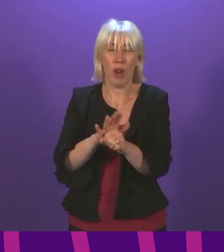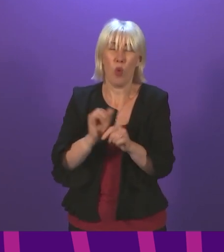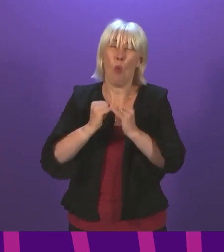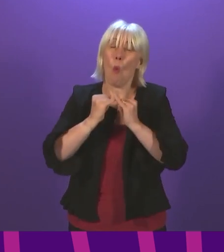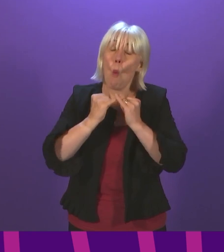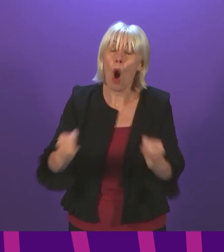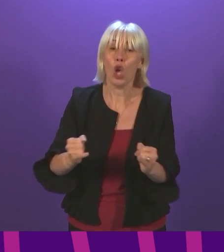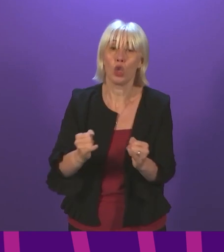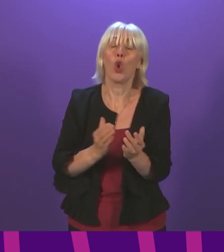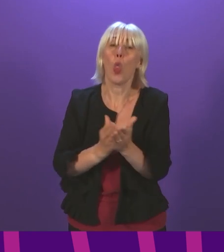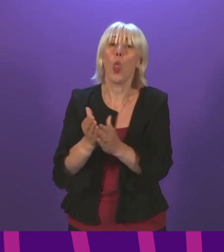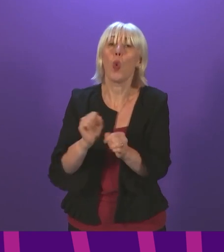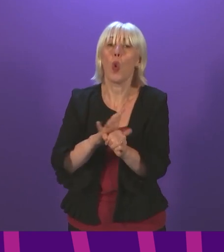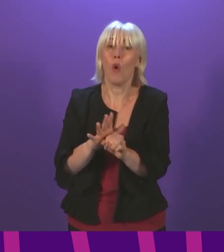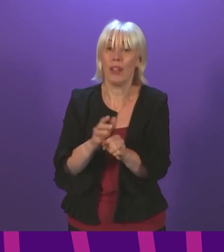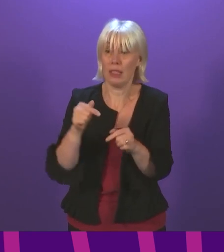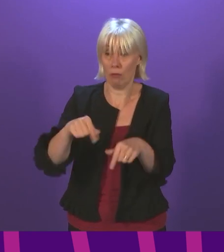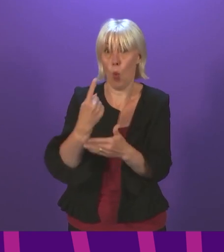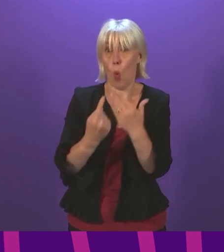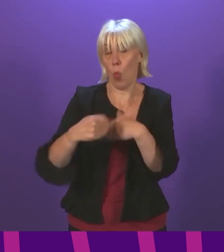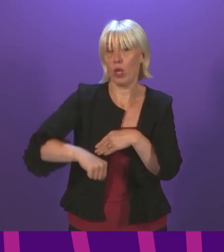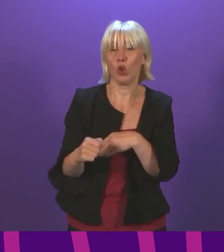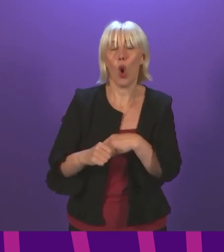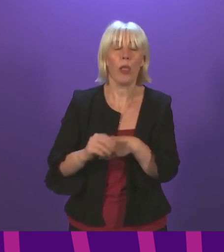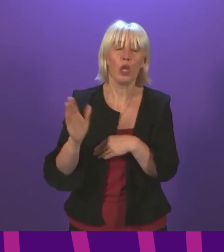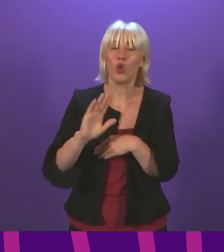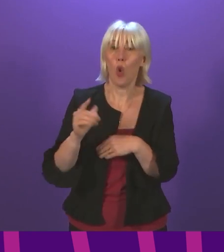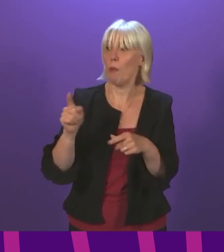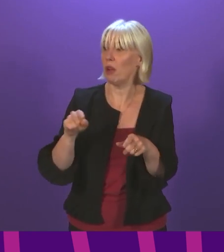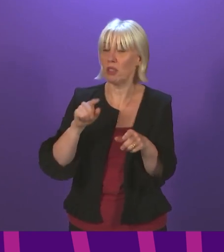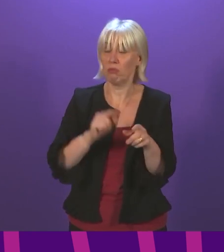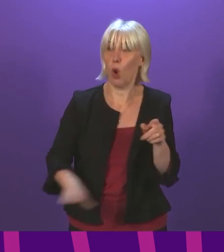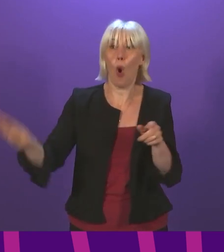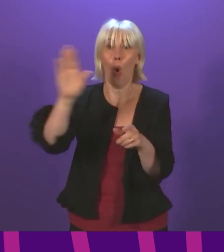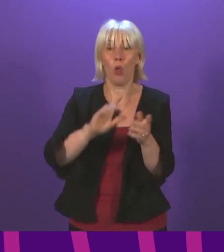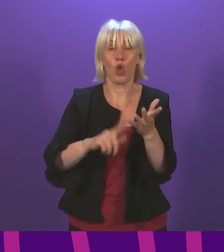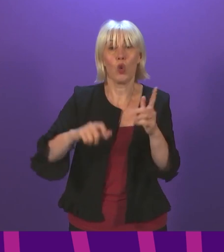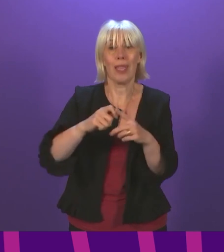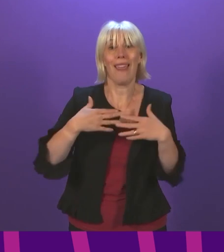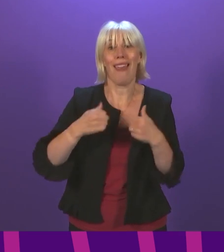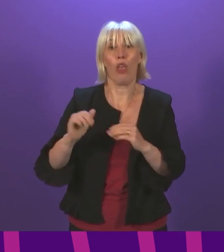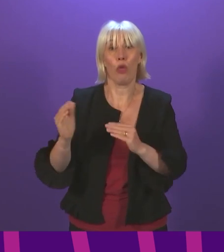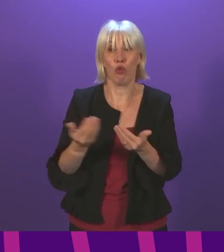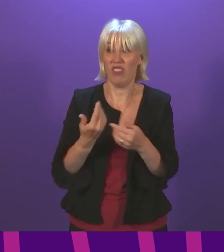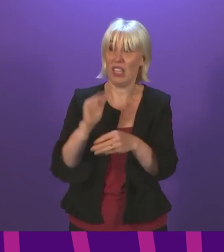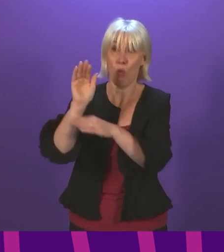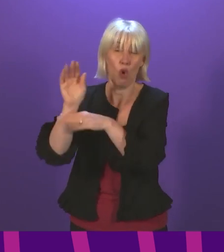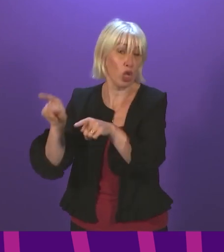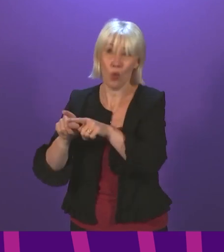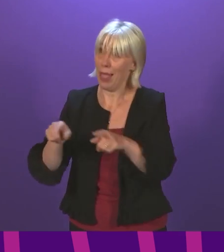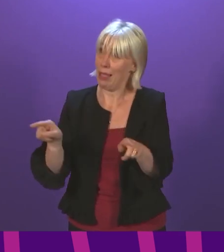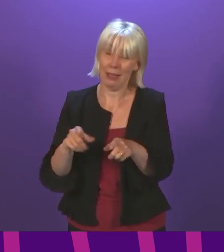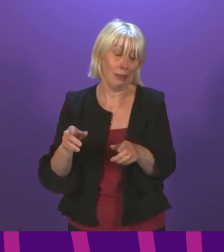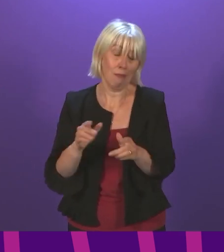by COVID. Not just here in Scotland, but we see similar pressures in health services right across the UK and indeed further afield. But